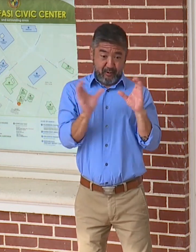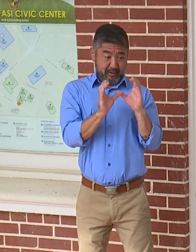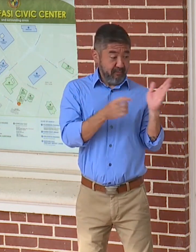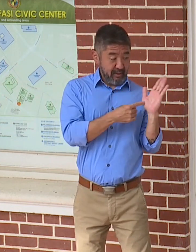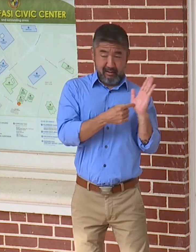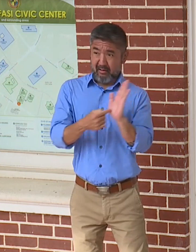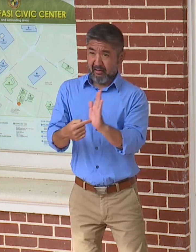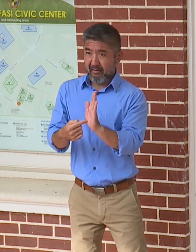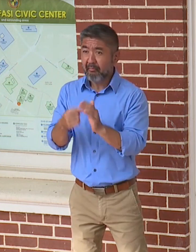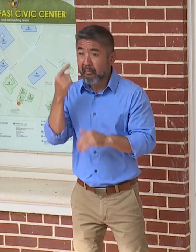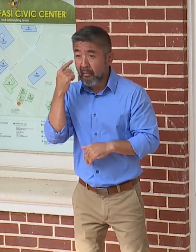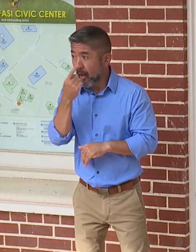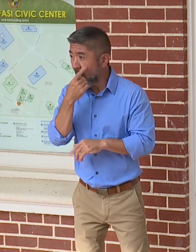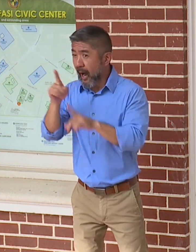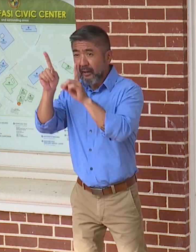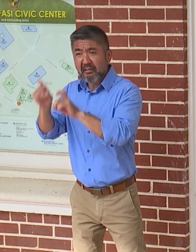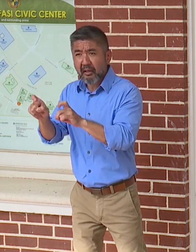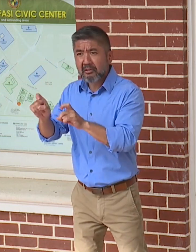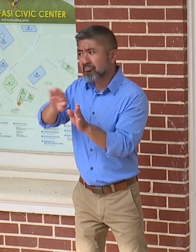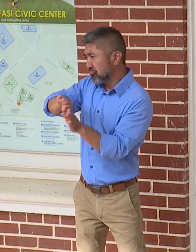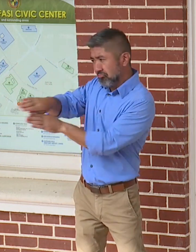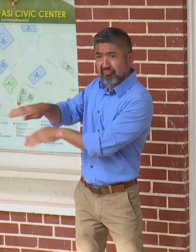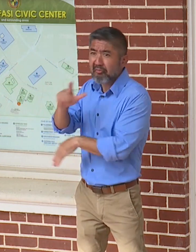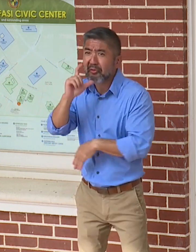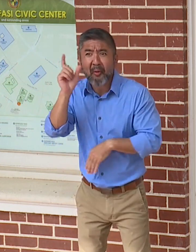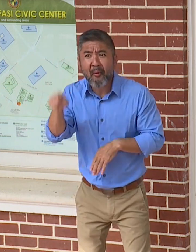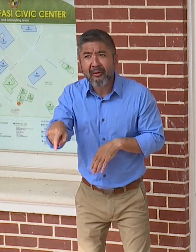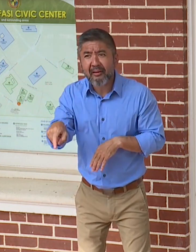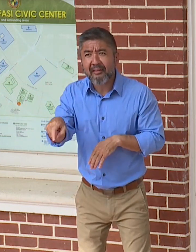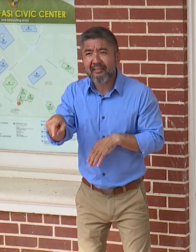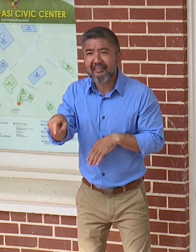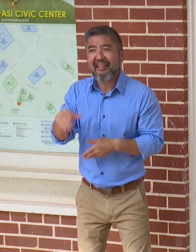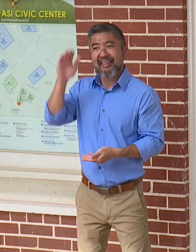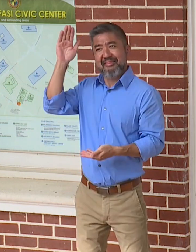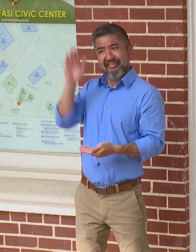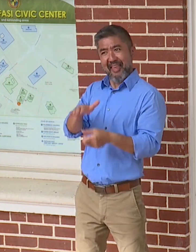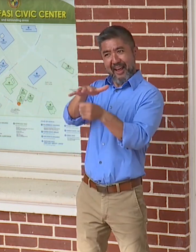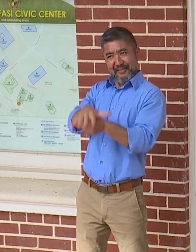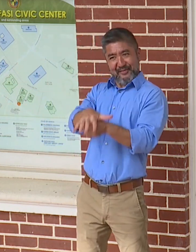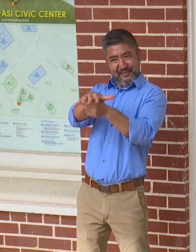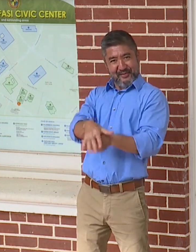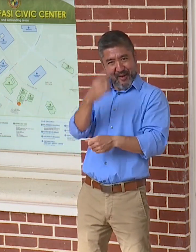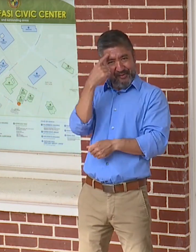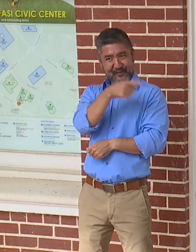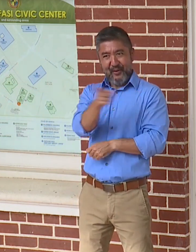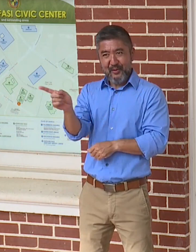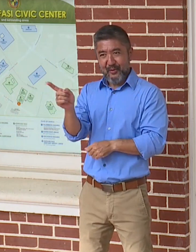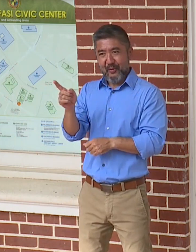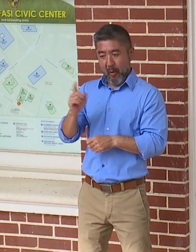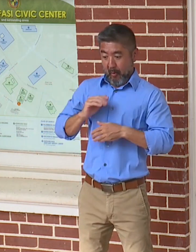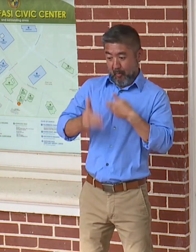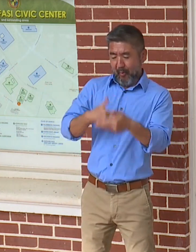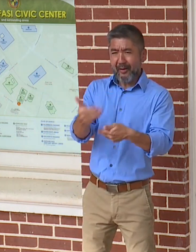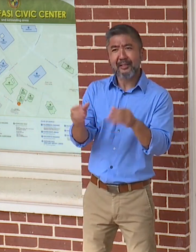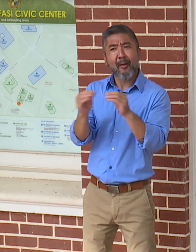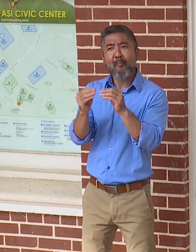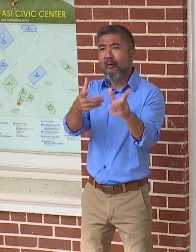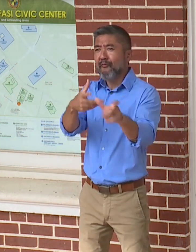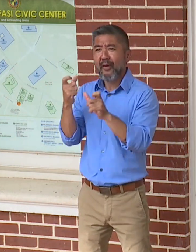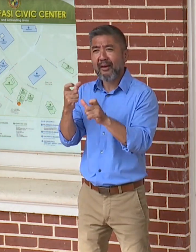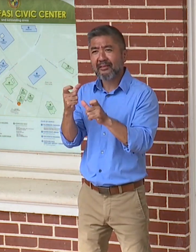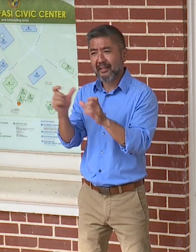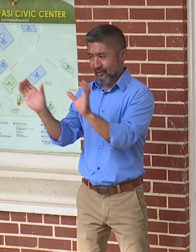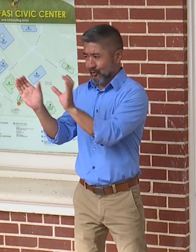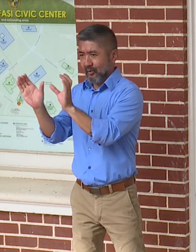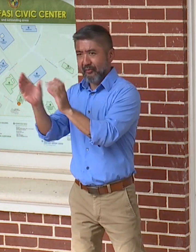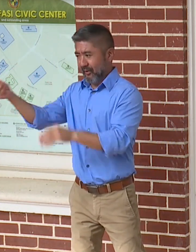can skip the eye test on site. That's a lot less stress for you. And it's a lot quicker processing for us. And again,